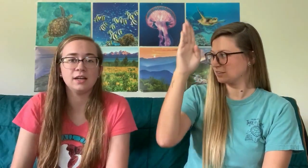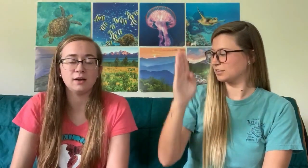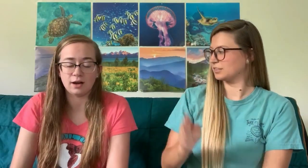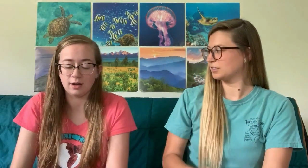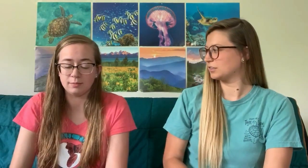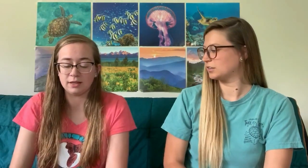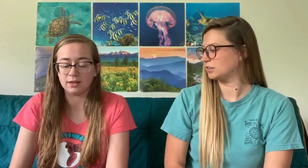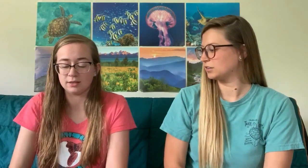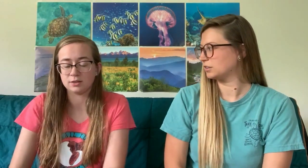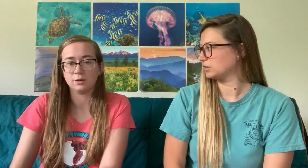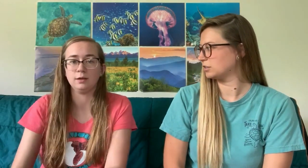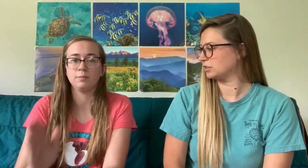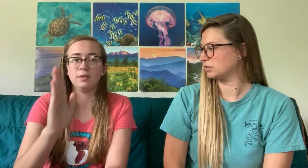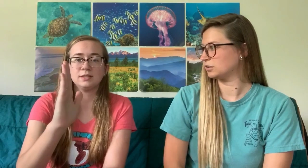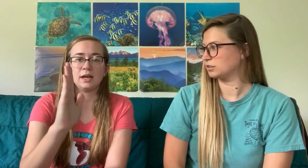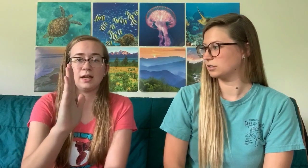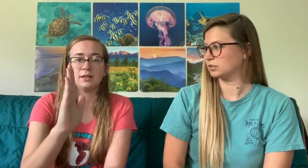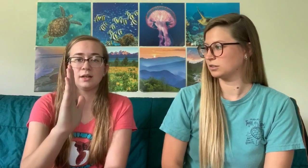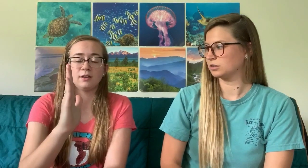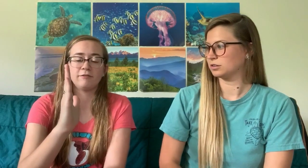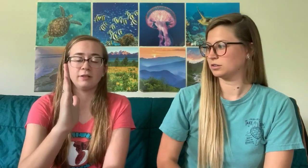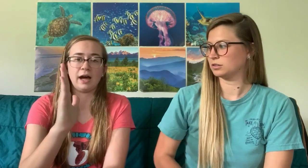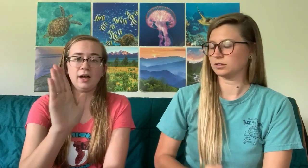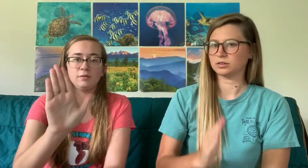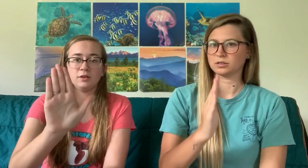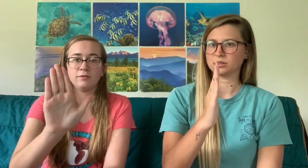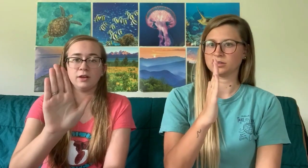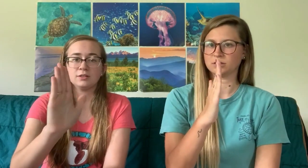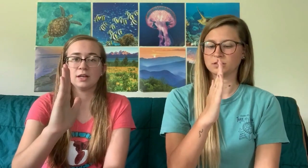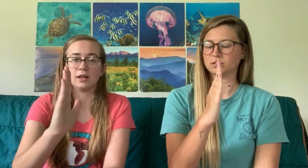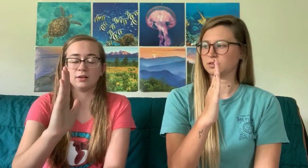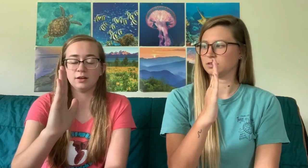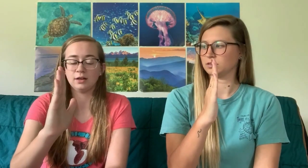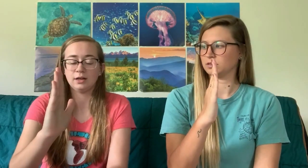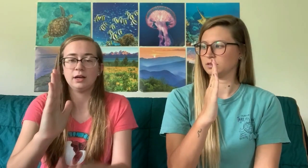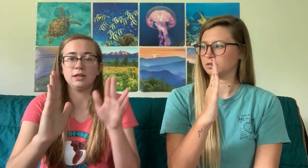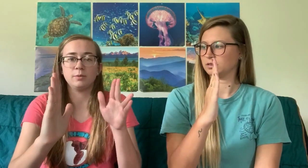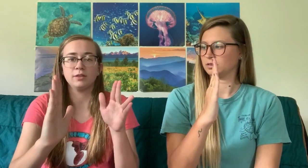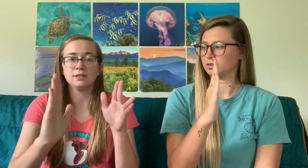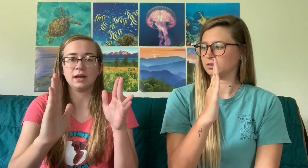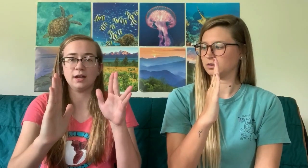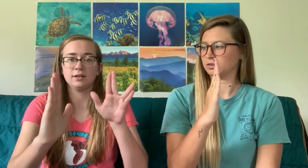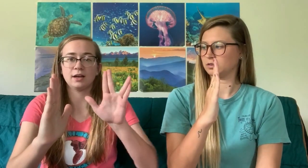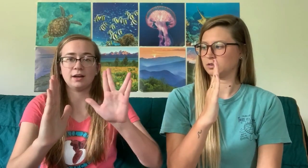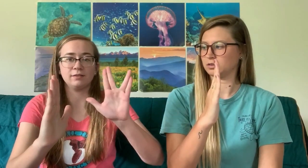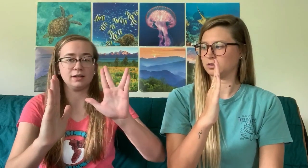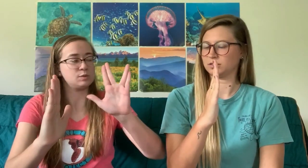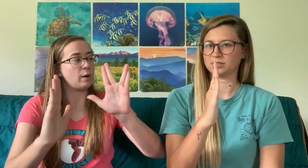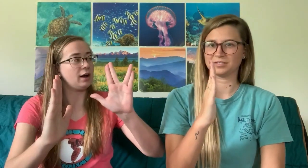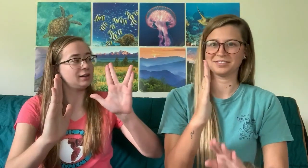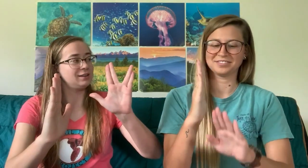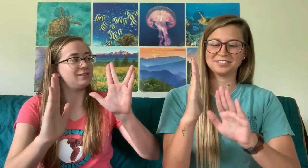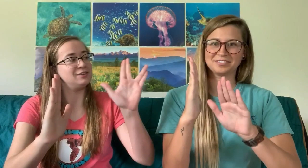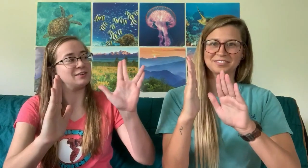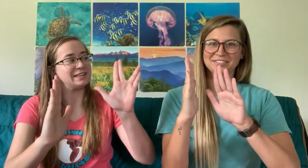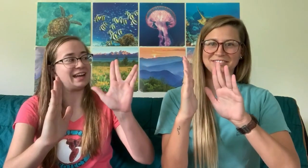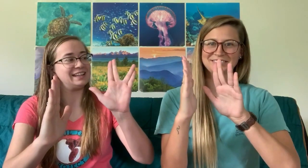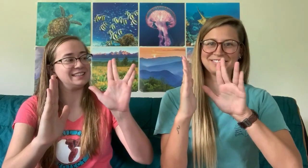it like this. So keep this hand flat with your fingers together and you put this hand kind of like Spock, if you know what that is.